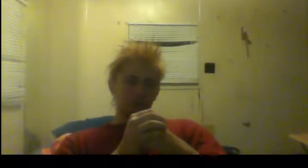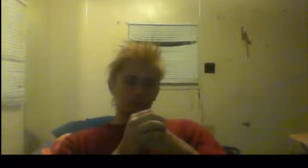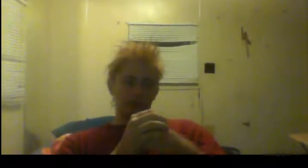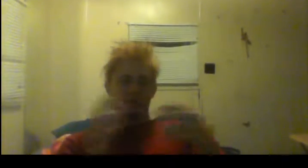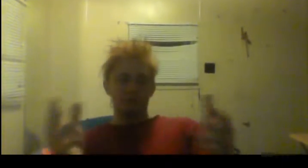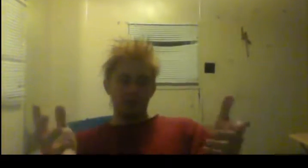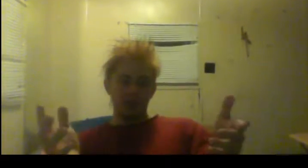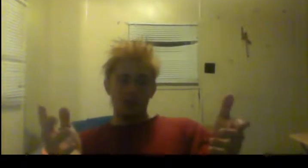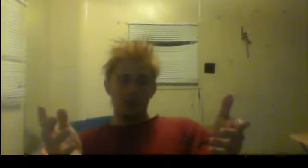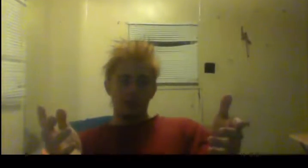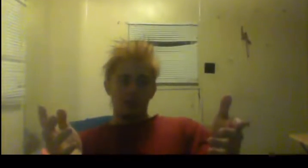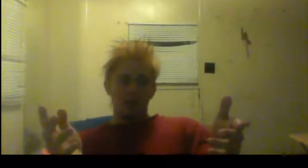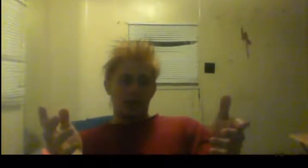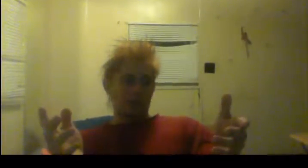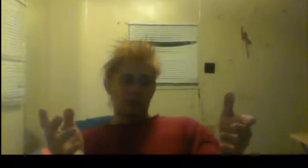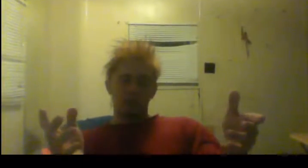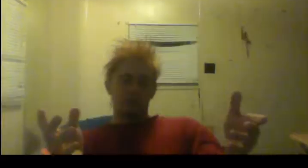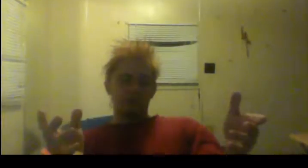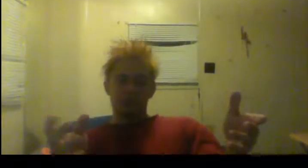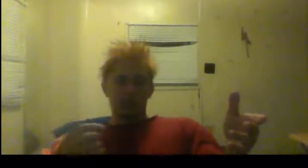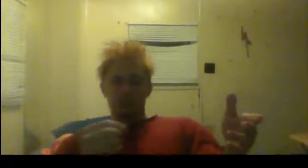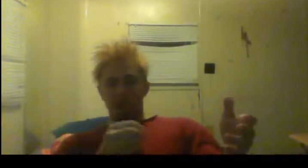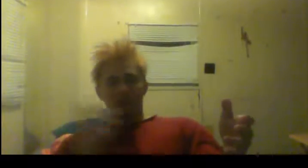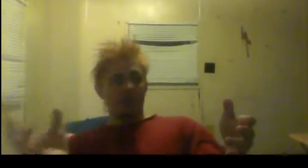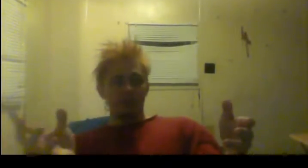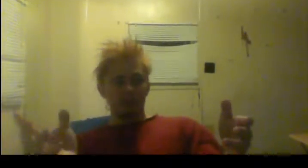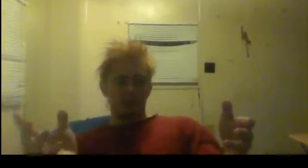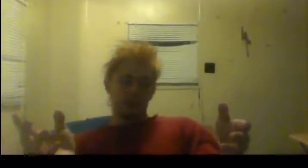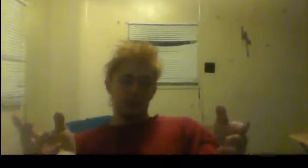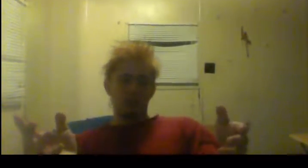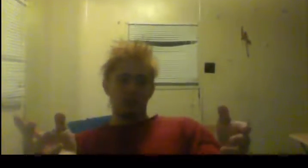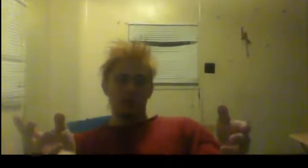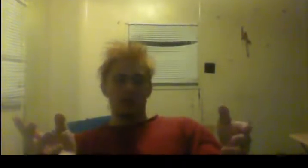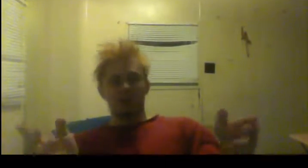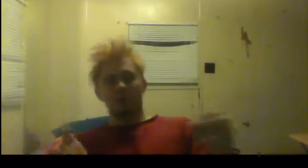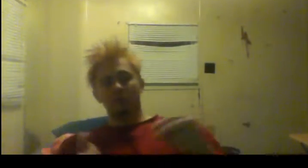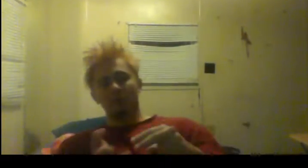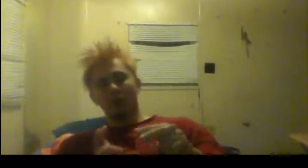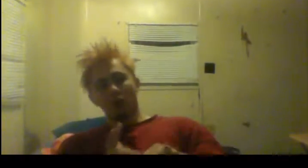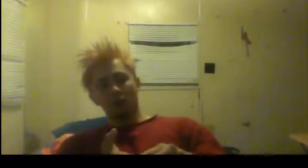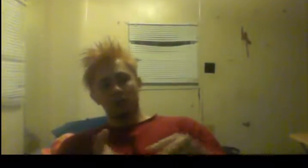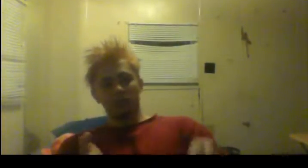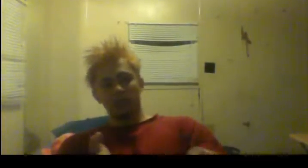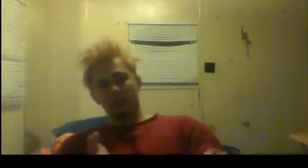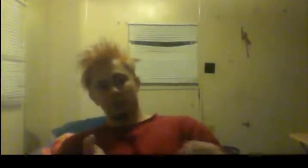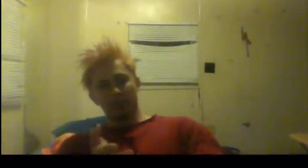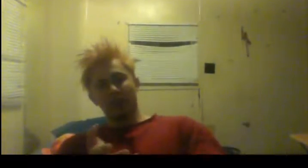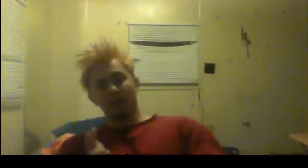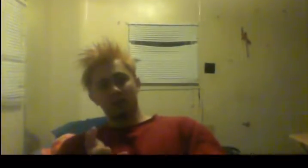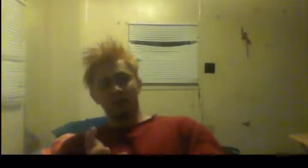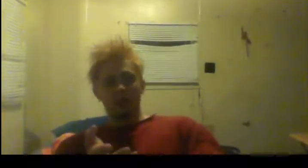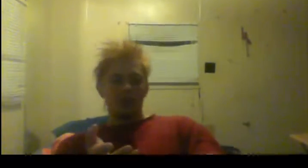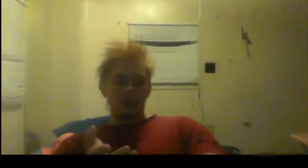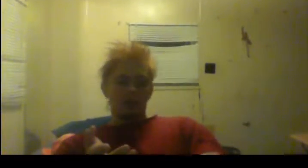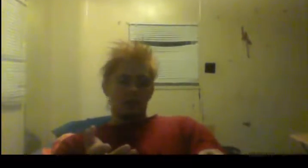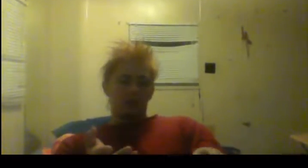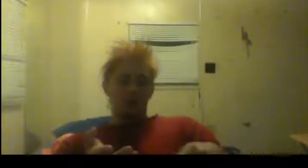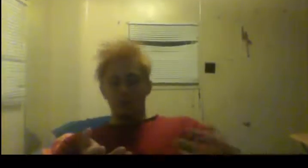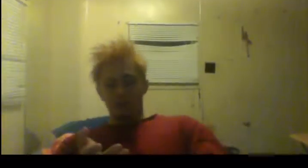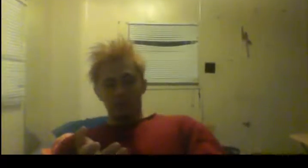And then from there, I could just go from chest to legs in the same workout. I go from arms to chest to legs, all in the